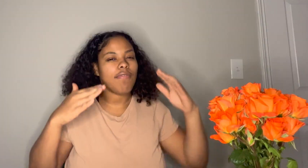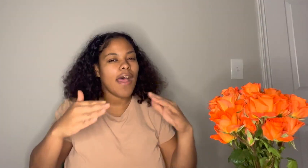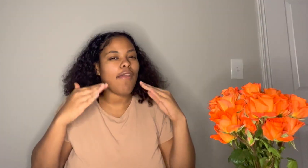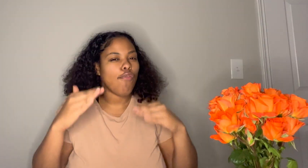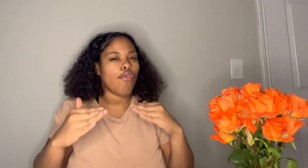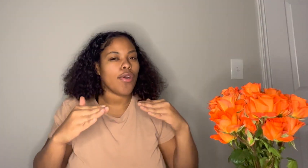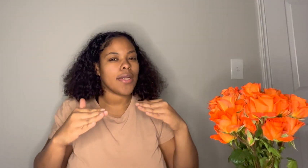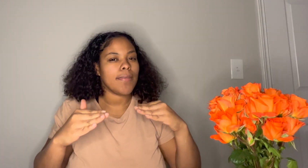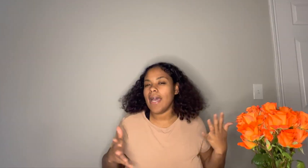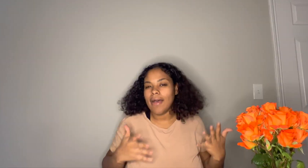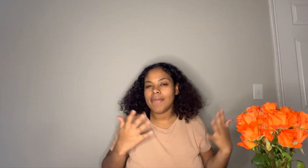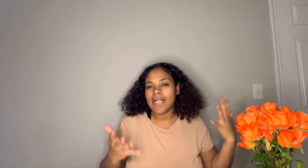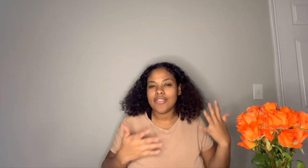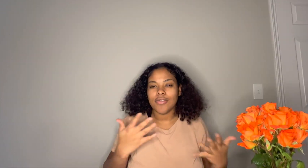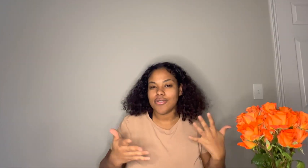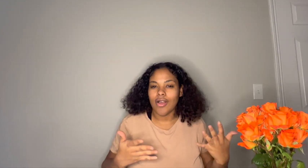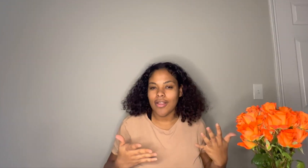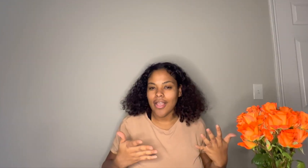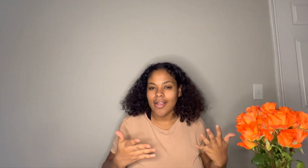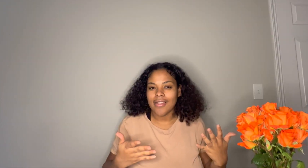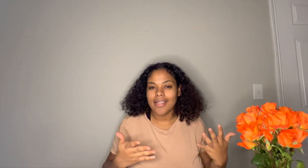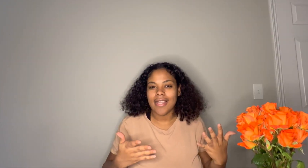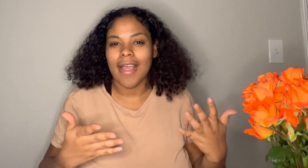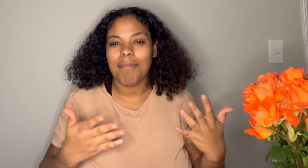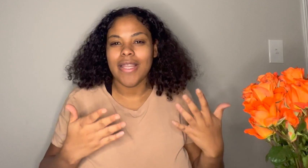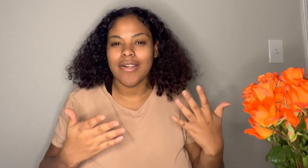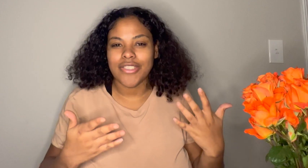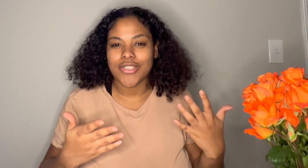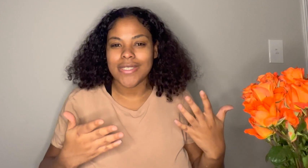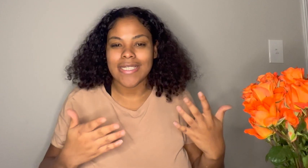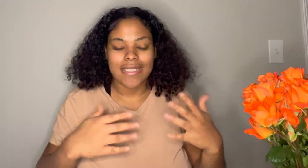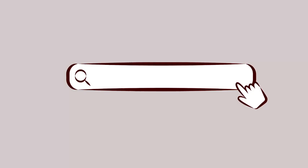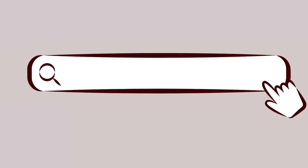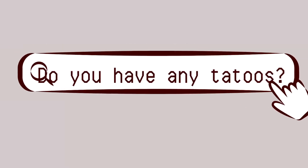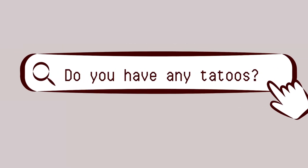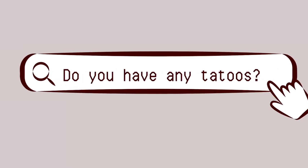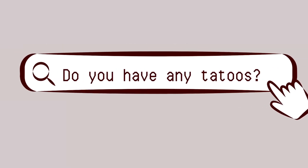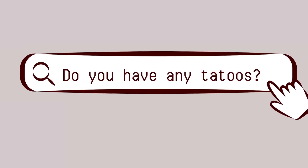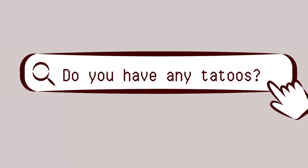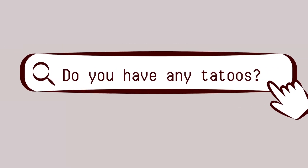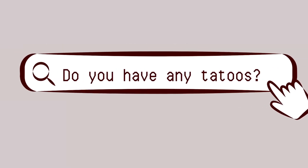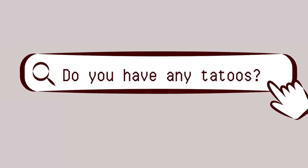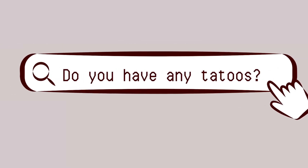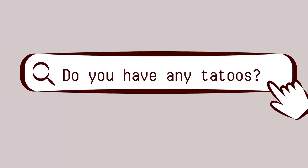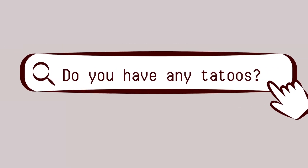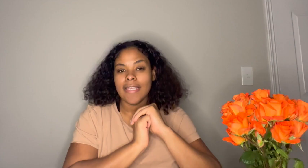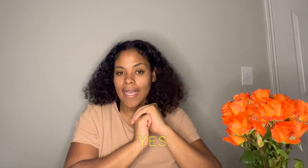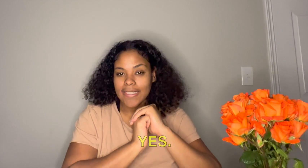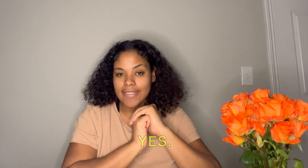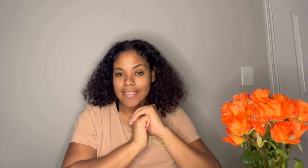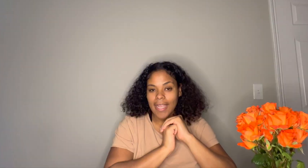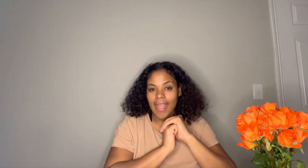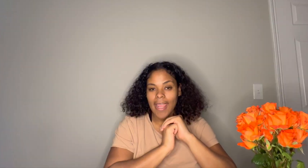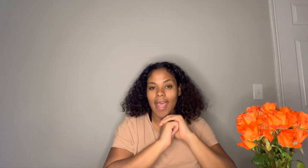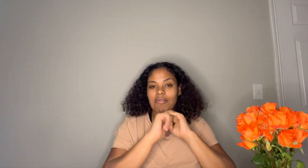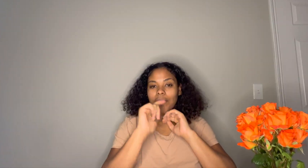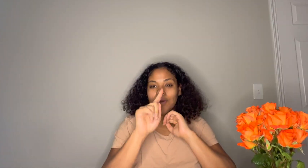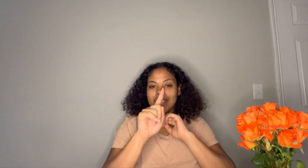5'4 I'm not so tall y'all I'm a little short do you have any tattoos yes I have one